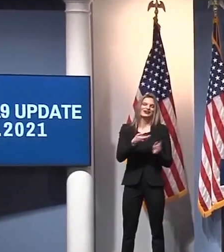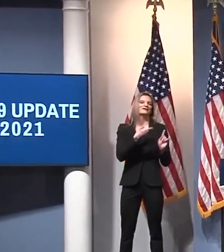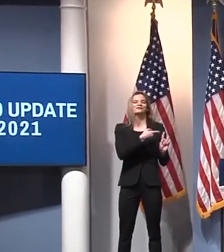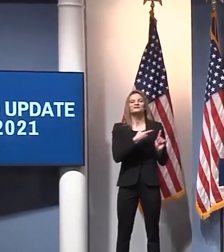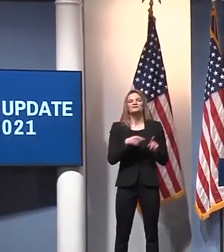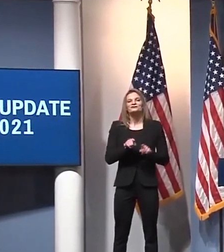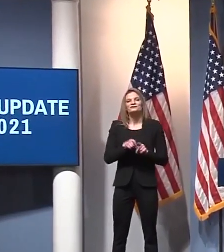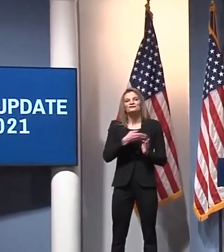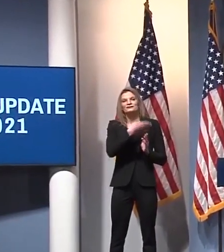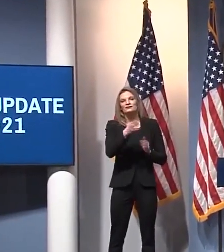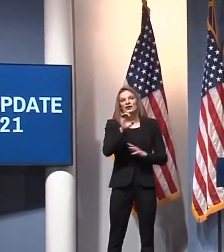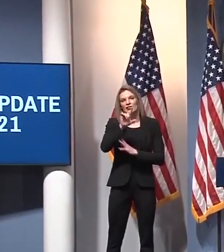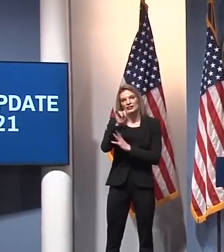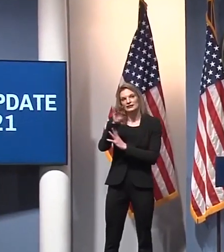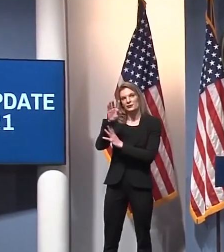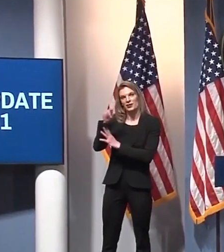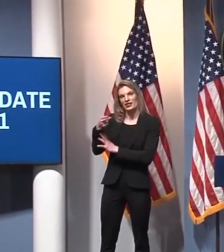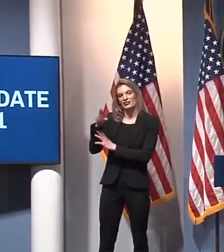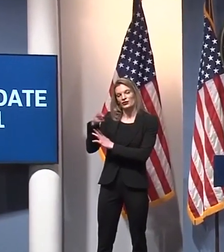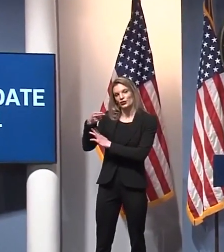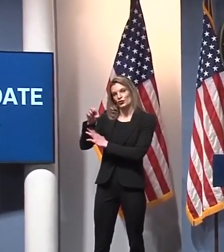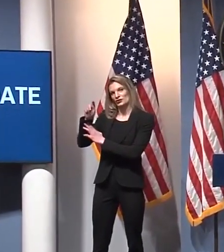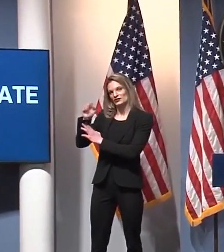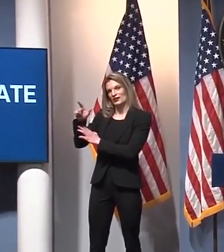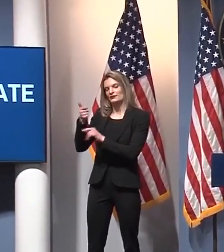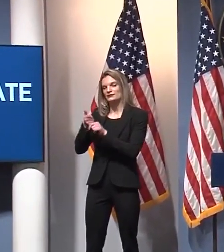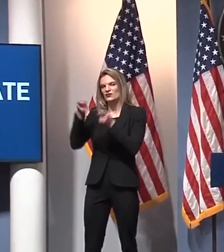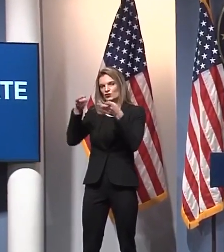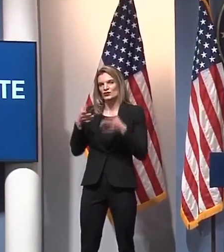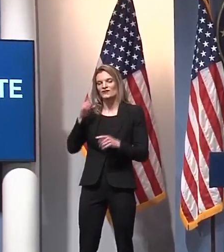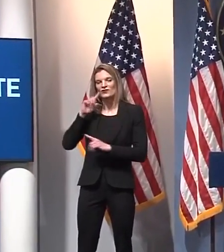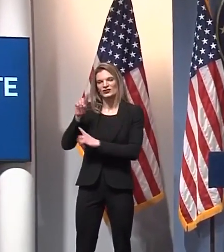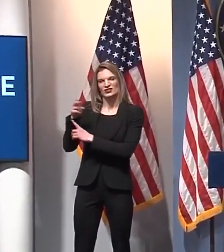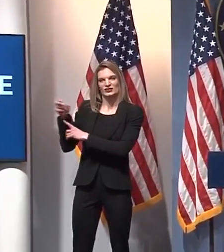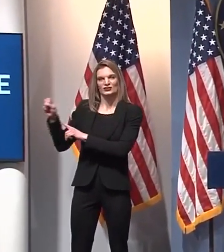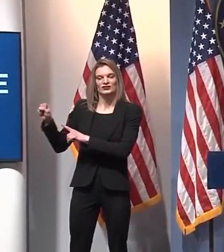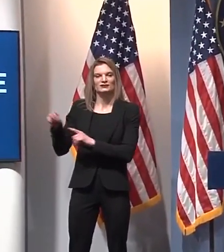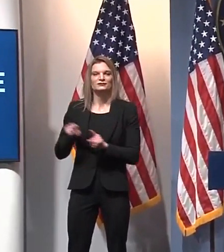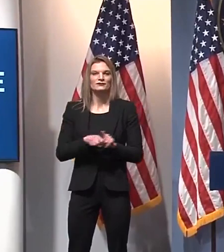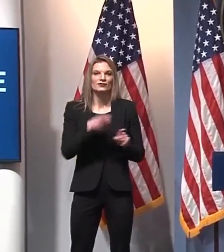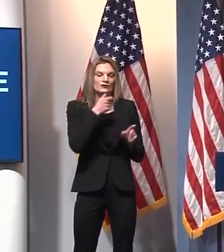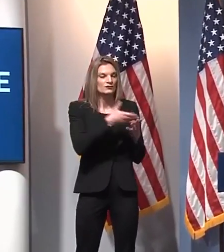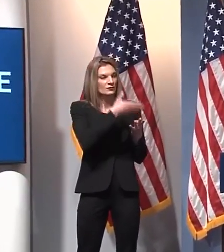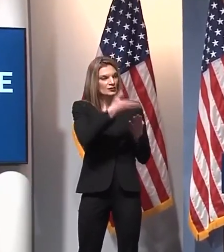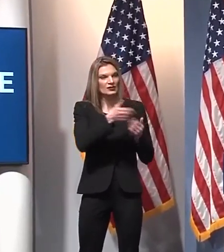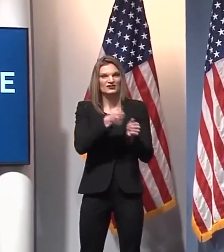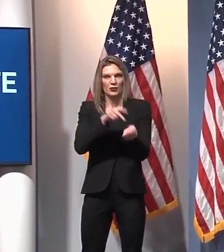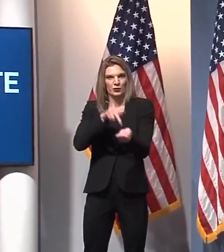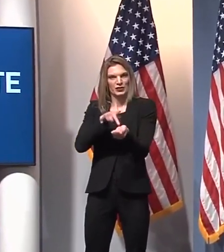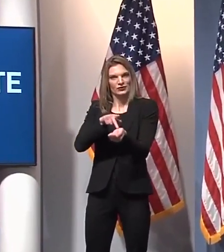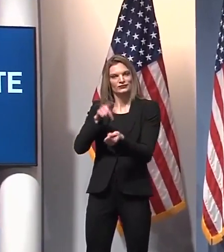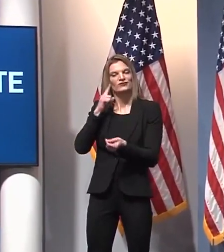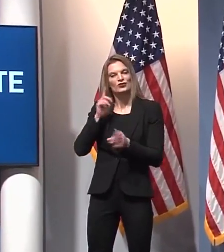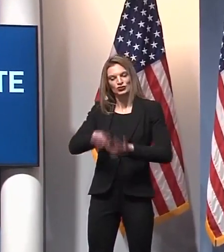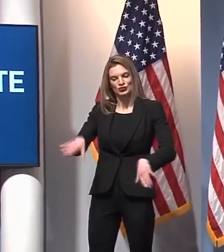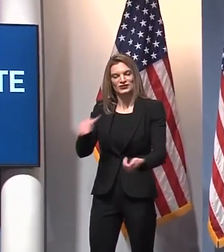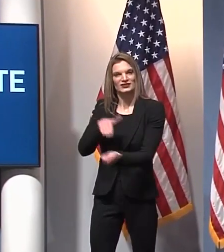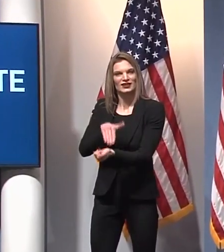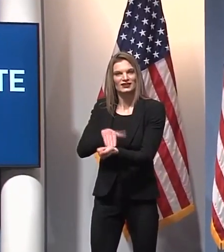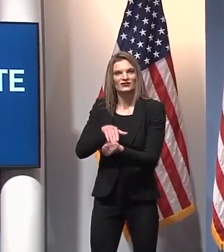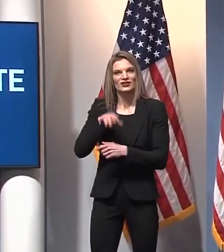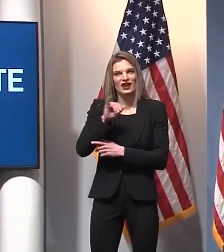Elizabeth Hertel, our Director of Health and Human Services, Dr. Karthi Kayen, who is a pediatrician with